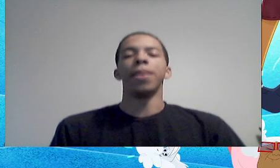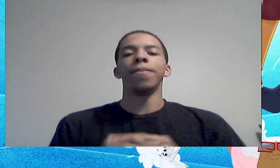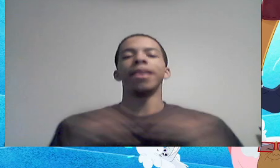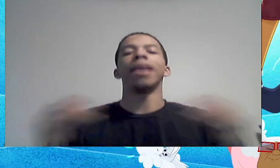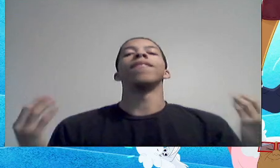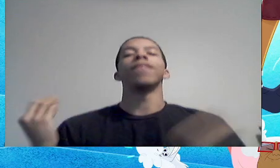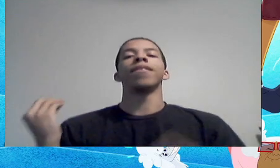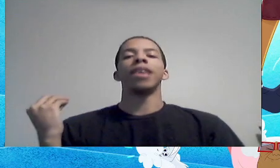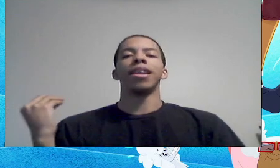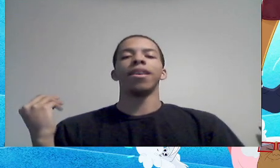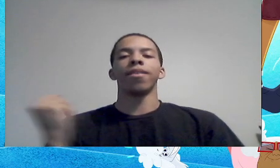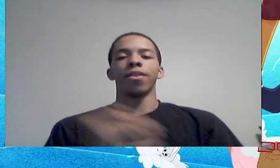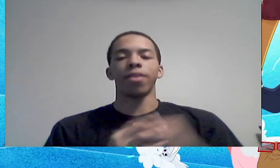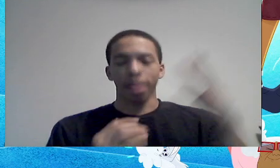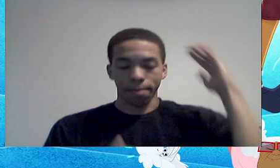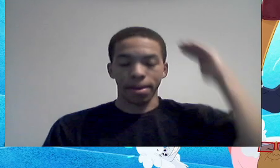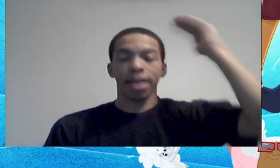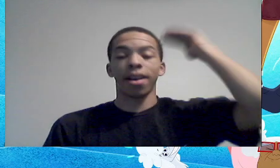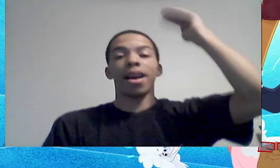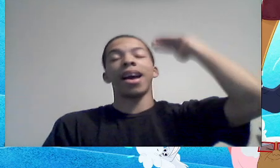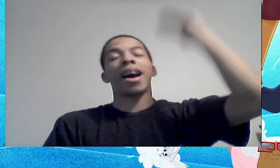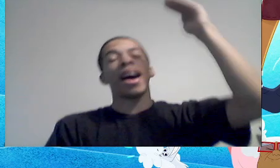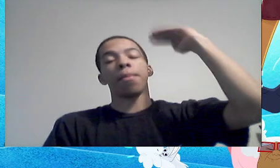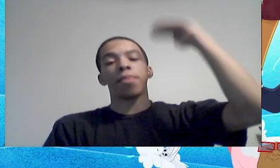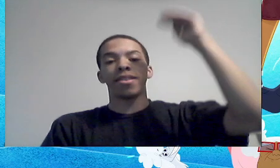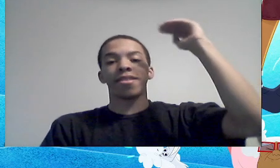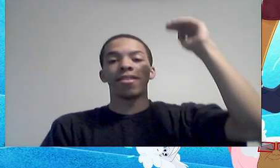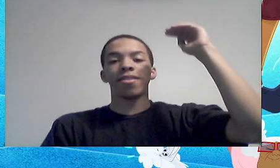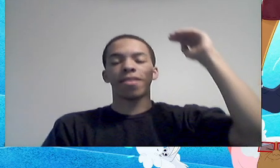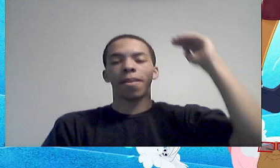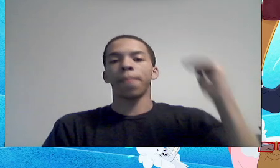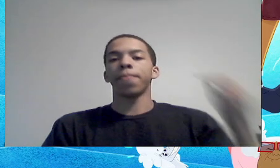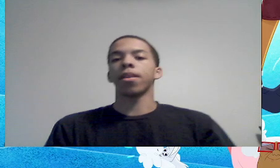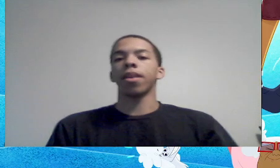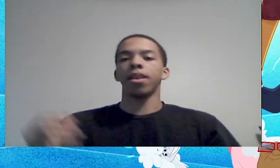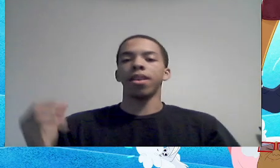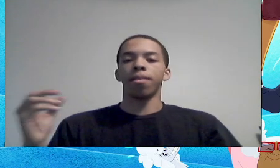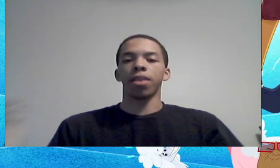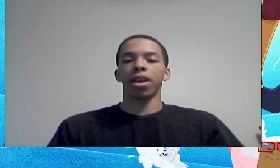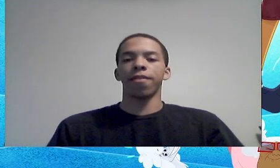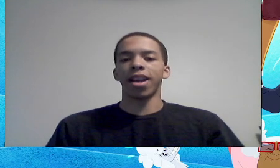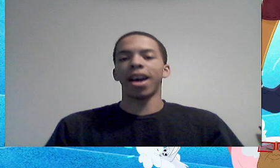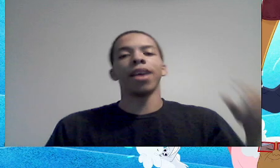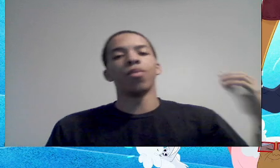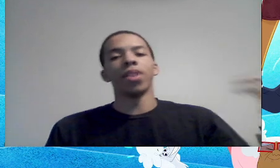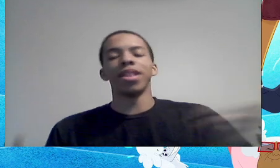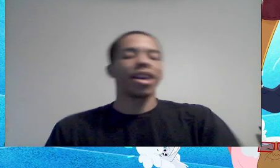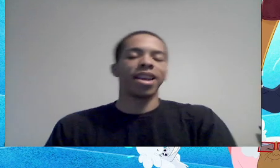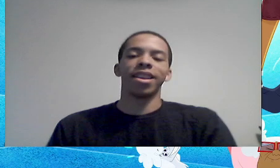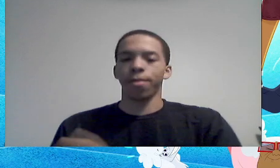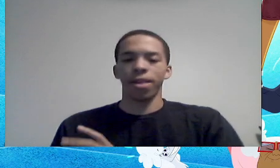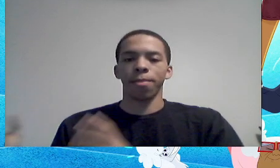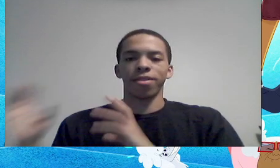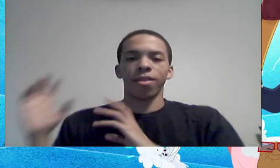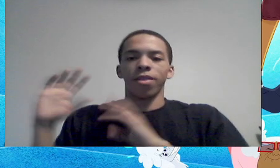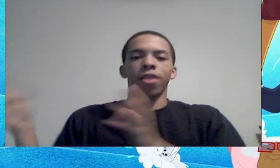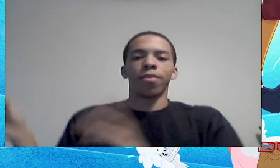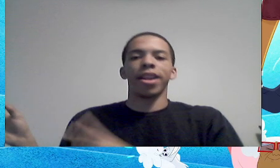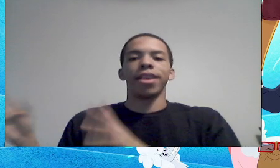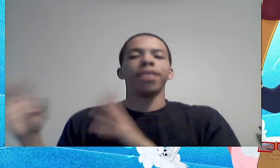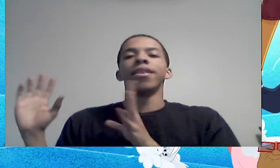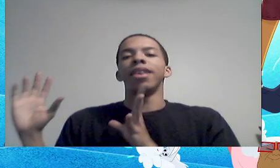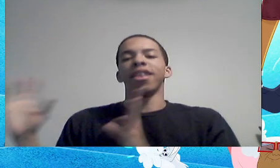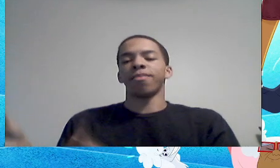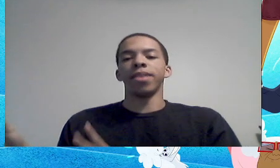BB getting, being at high places in the blink of an eye, one, the ending of the episode